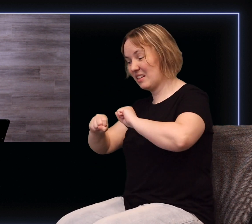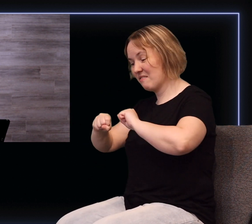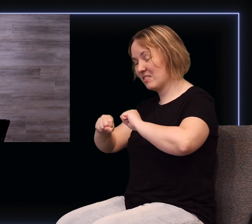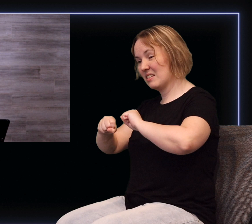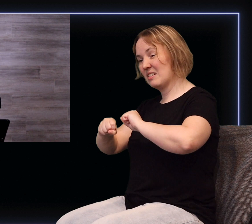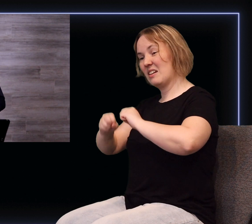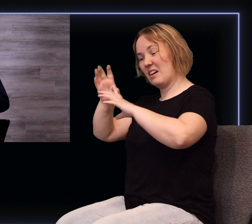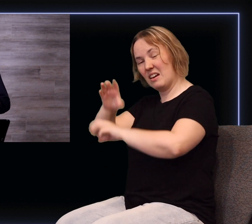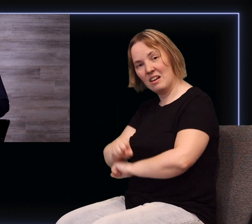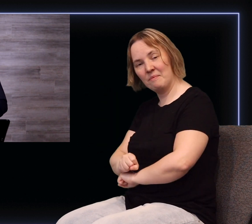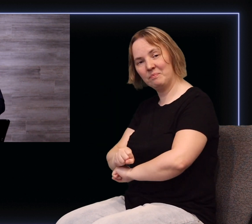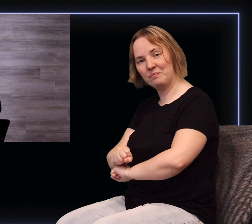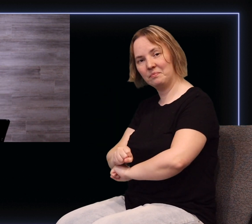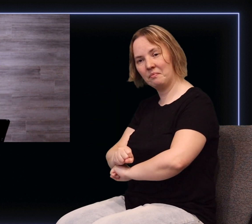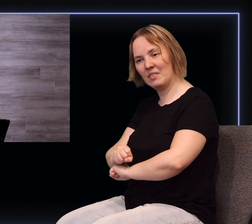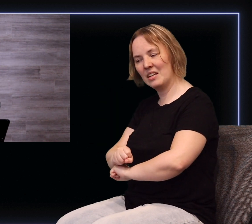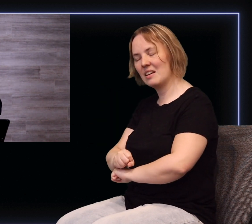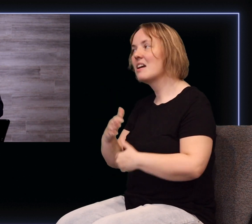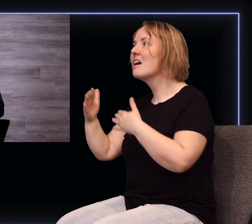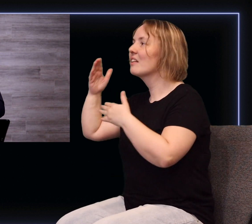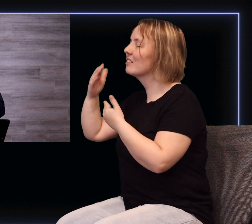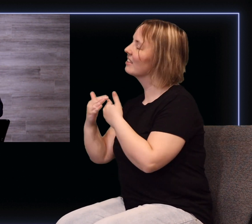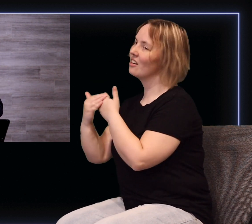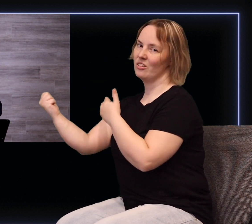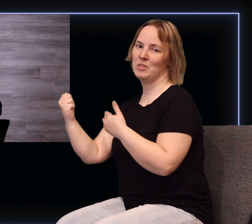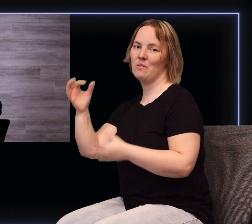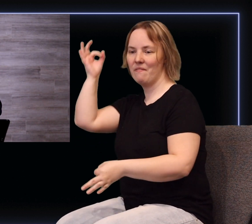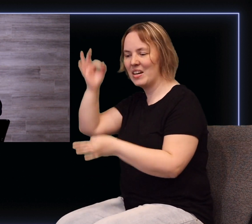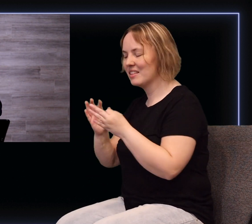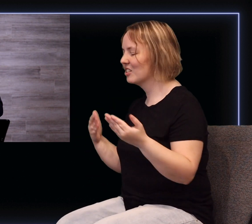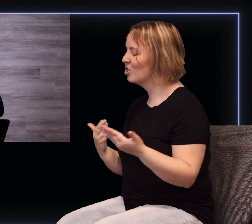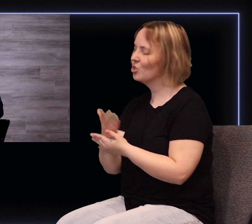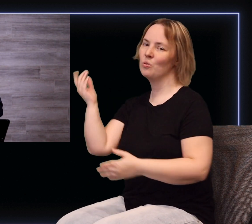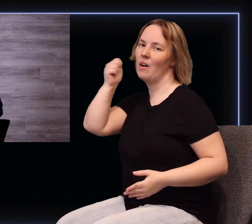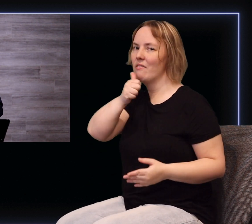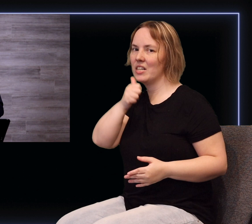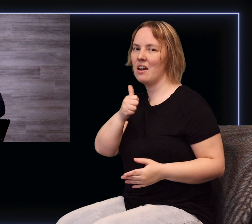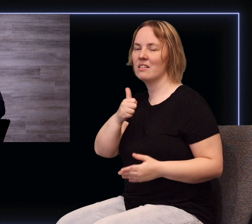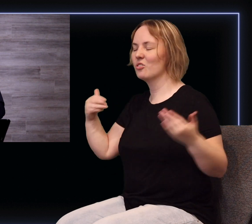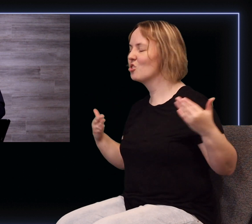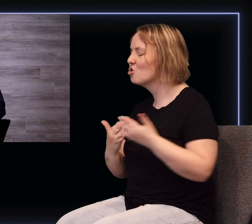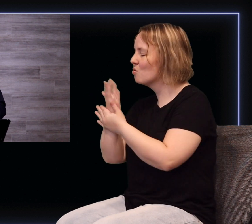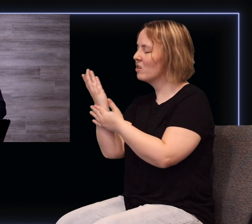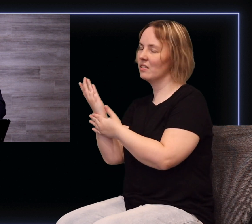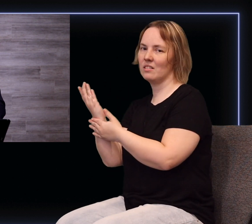He calls me to a faith, He says, that is new every day. There's a newness in me, there's a depth that's growing in me